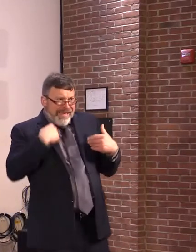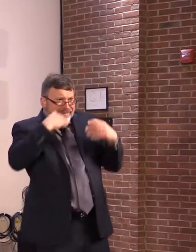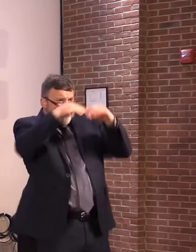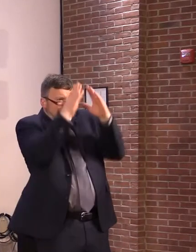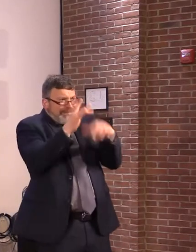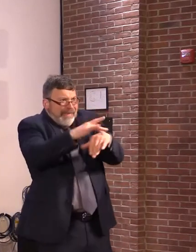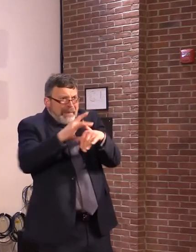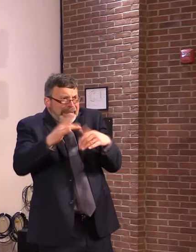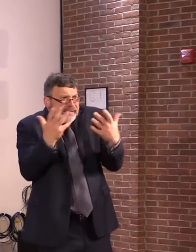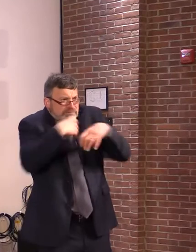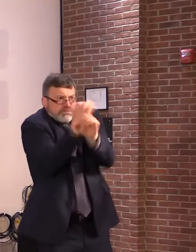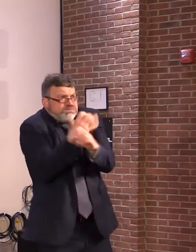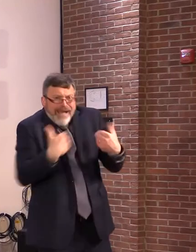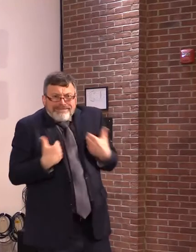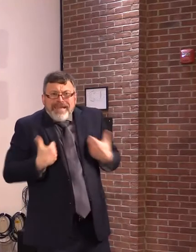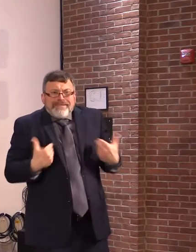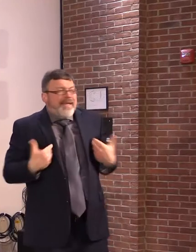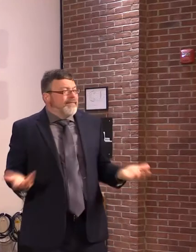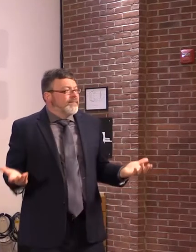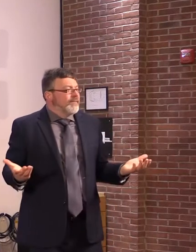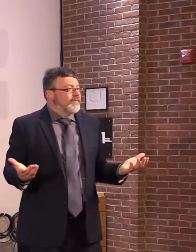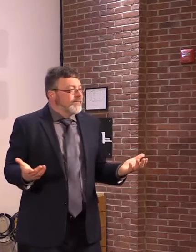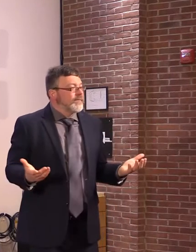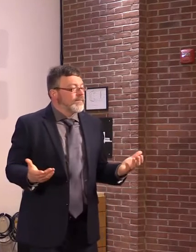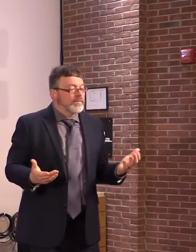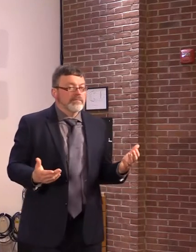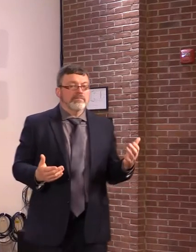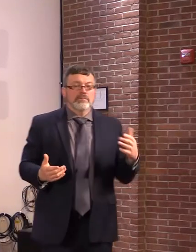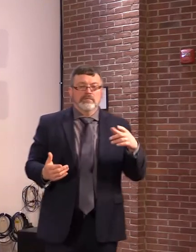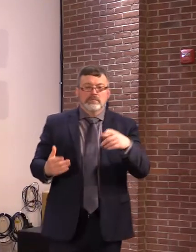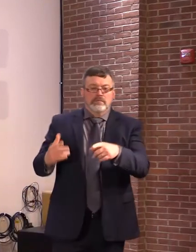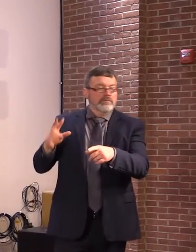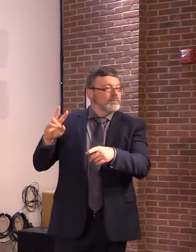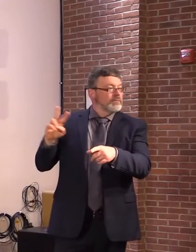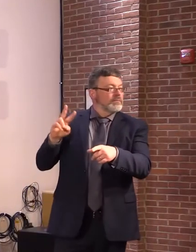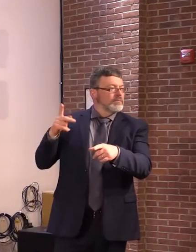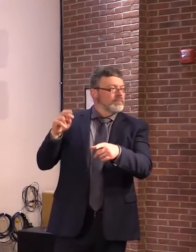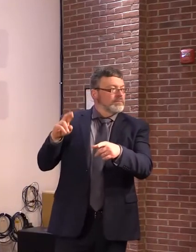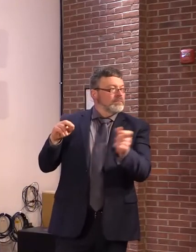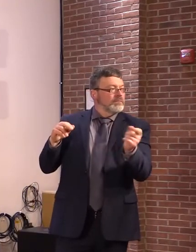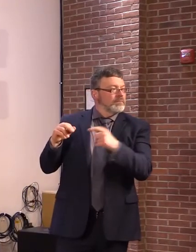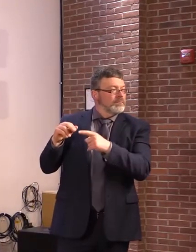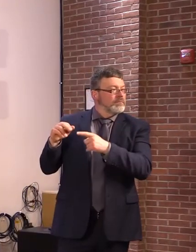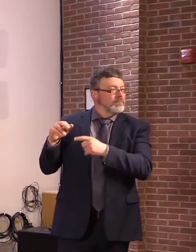the governance change is a poison pill? There's a forest frag.